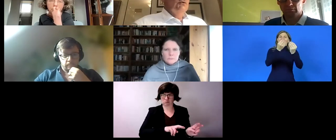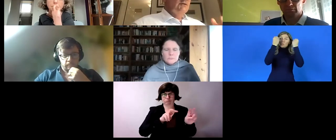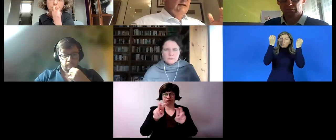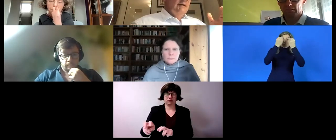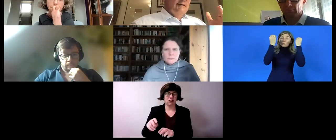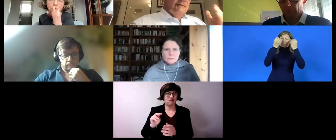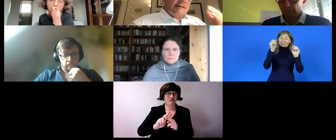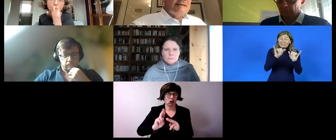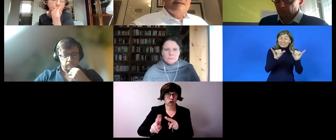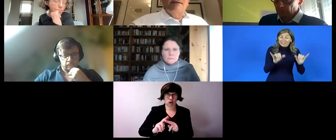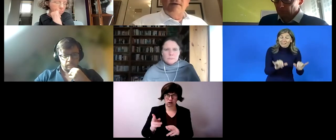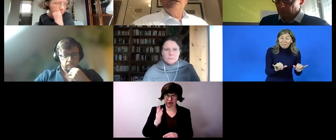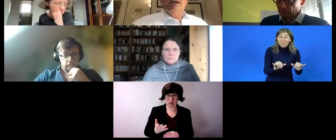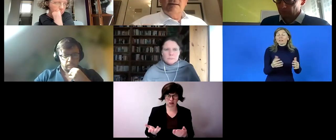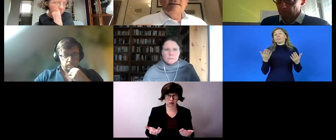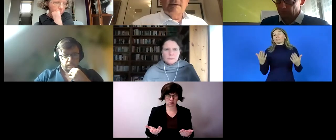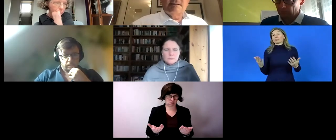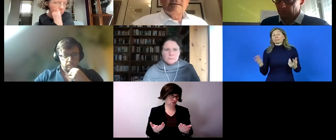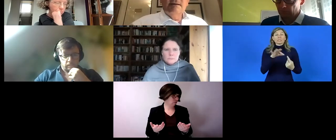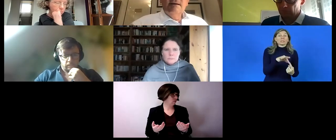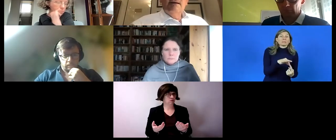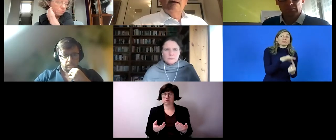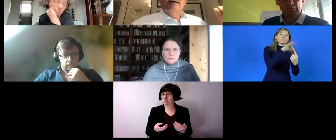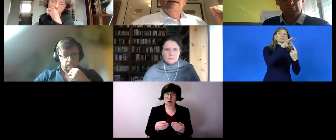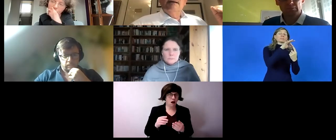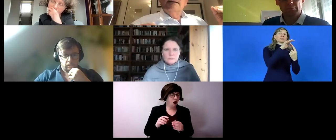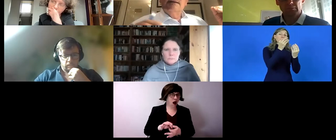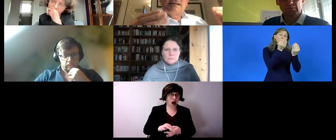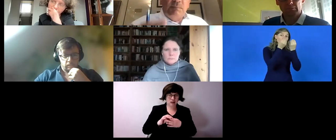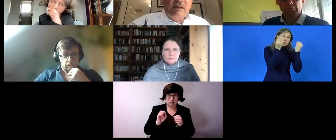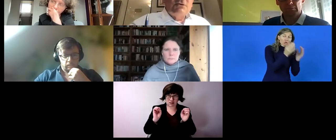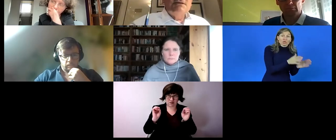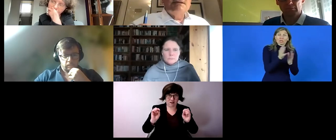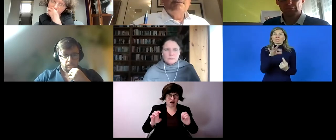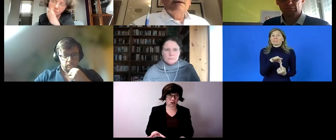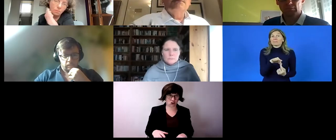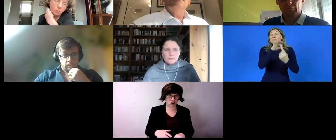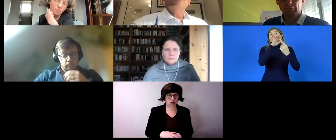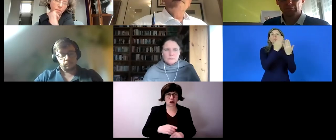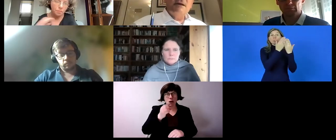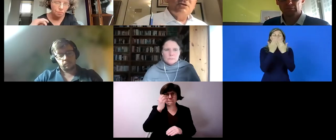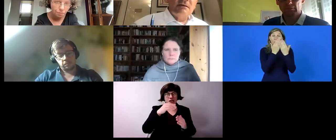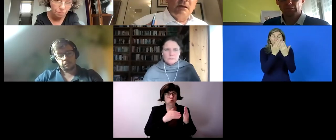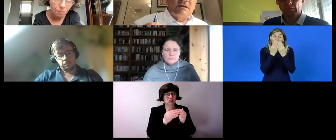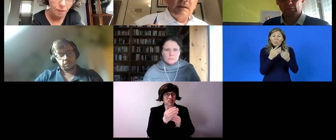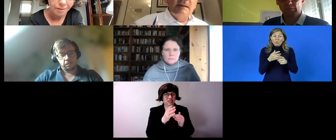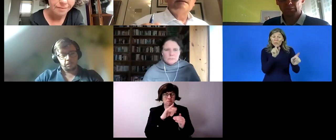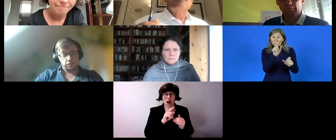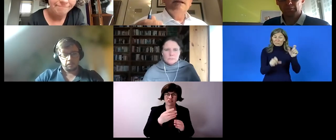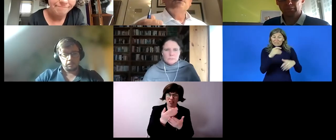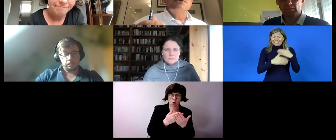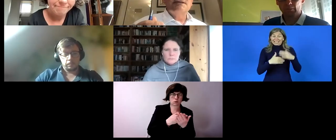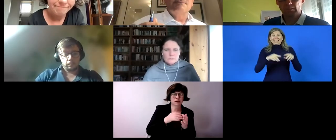have specialized education specialized schooling for disabled persons and i think that is a